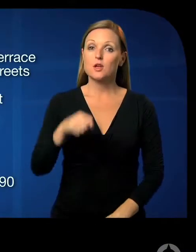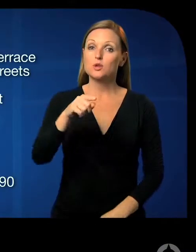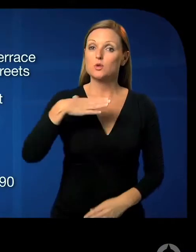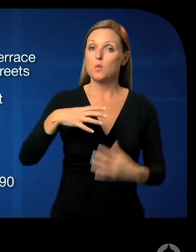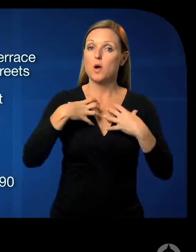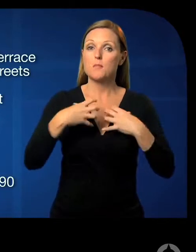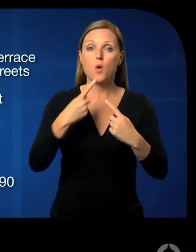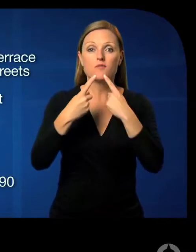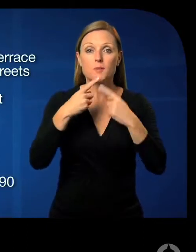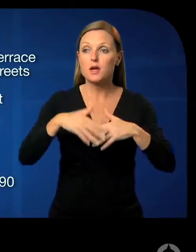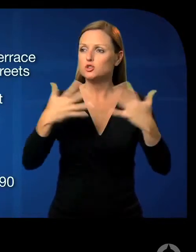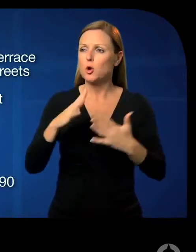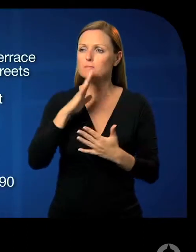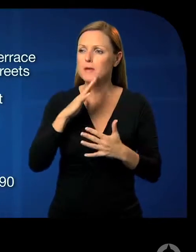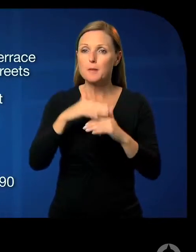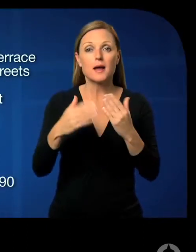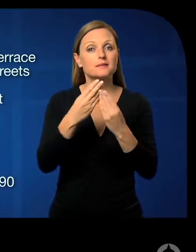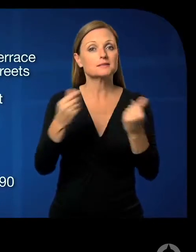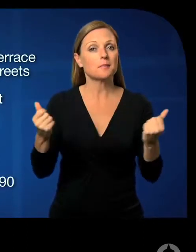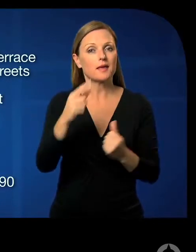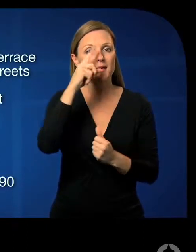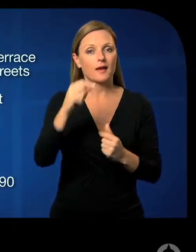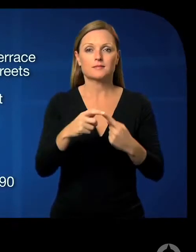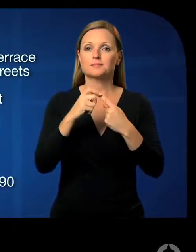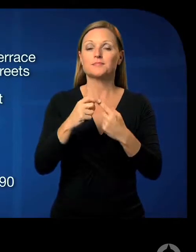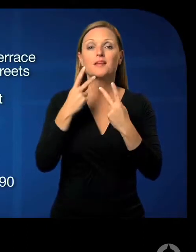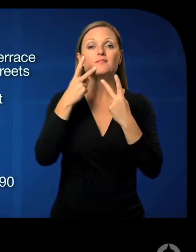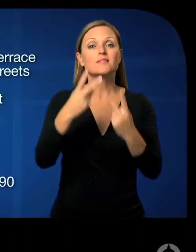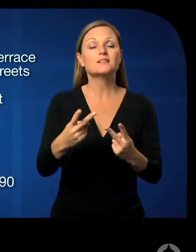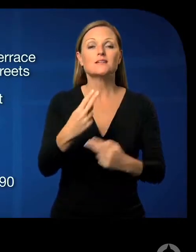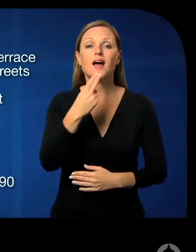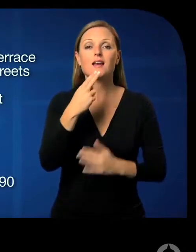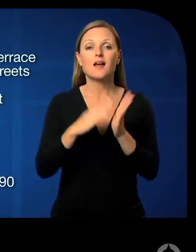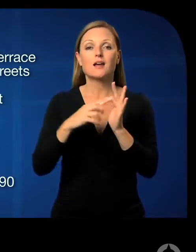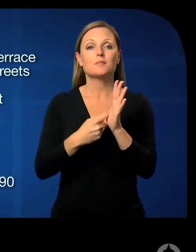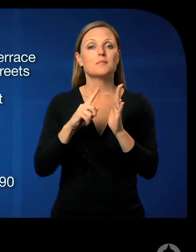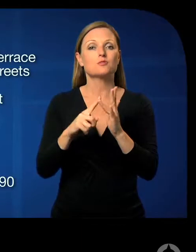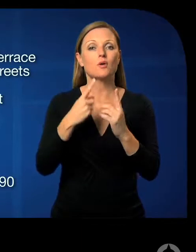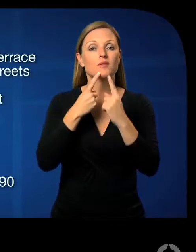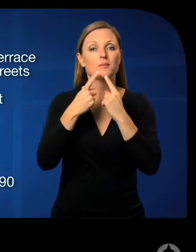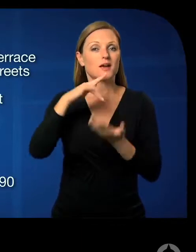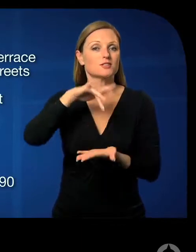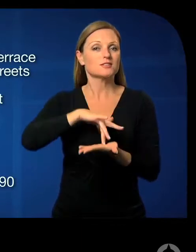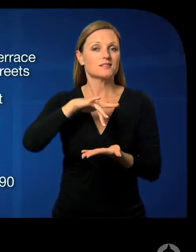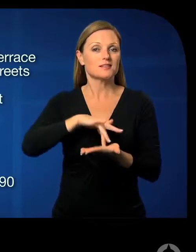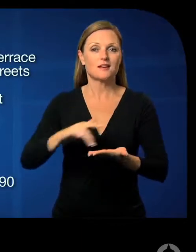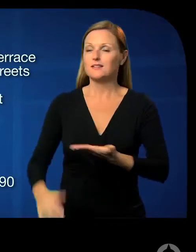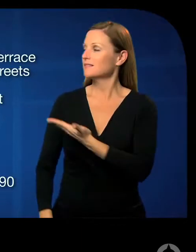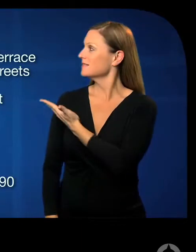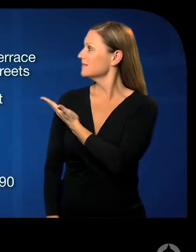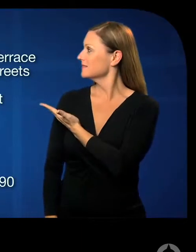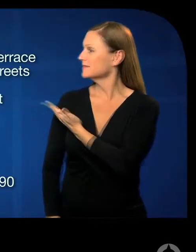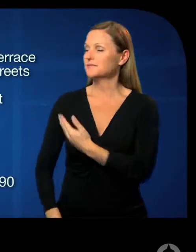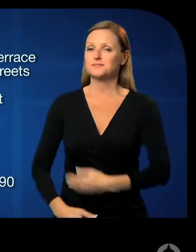If you have any questions or just need more information visit the Adelaide Metro info centres in the city. You can go onto our website